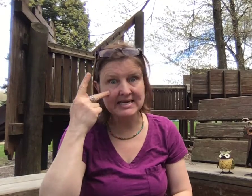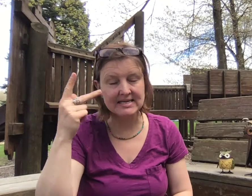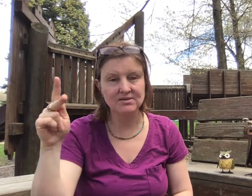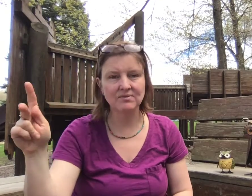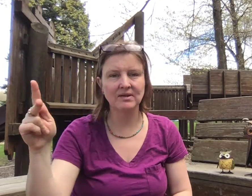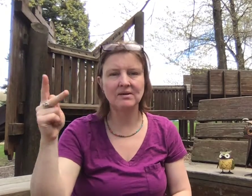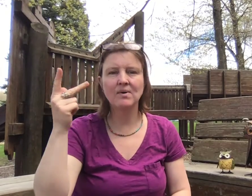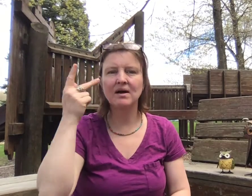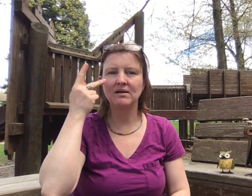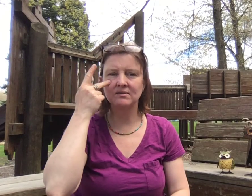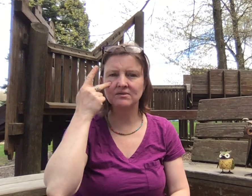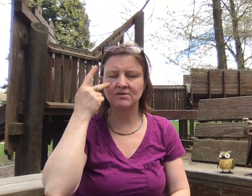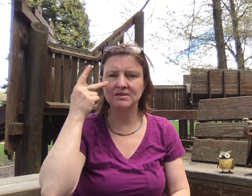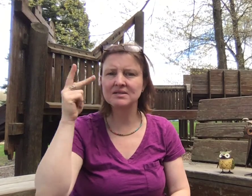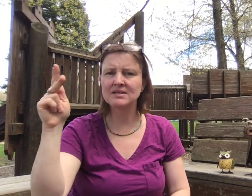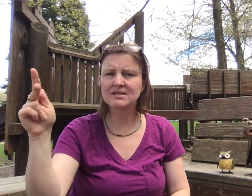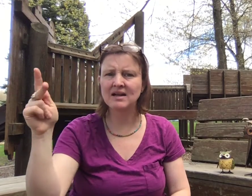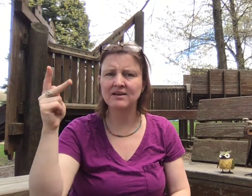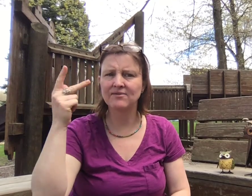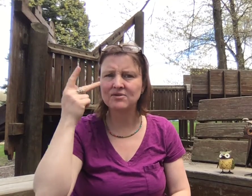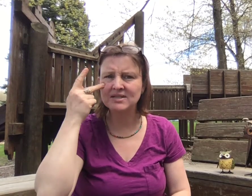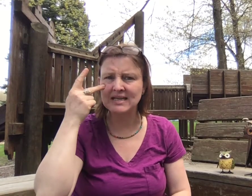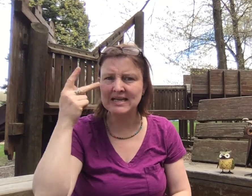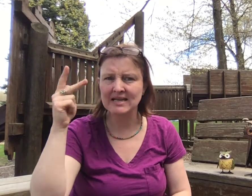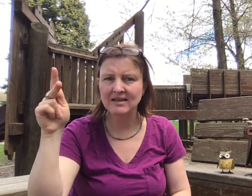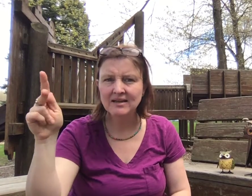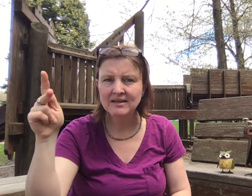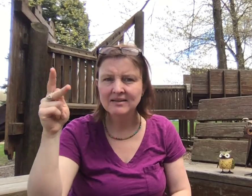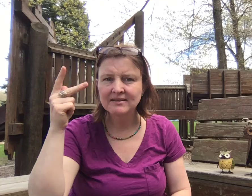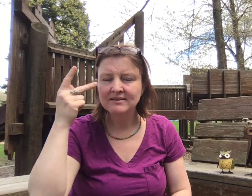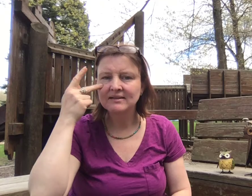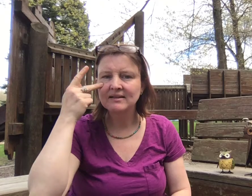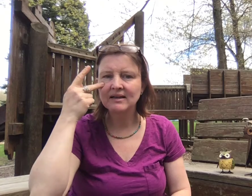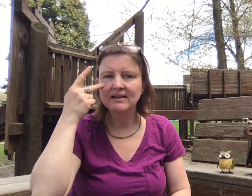really well. So this is the sign for C. Okay?